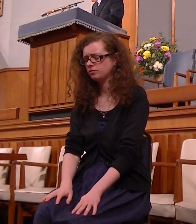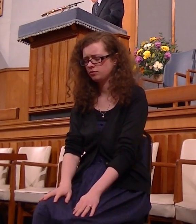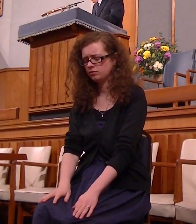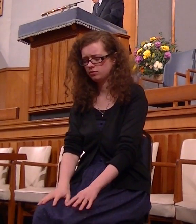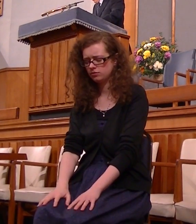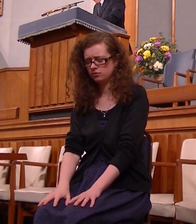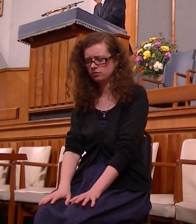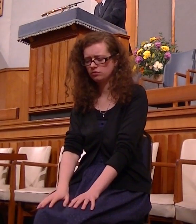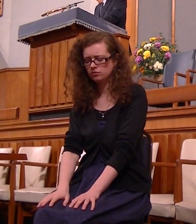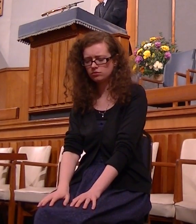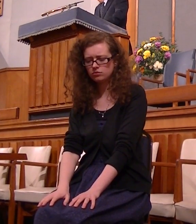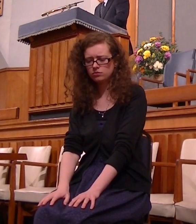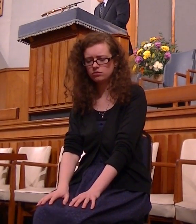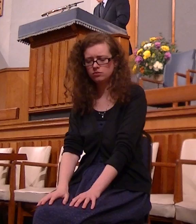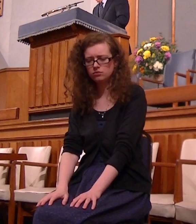amen